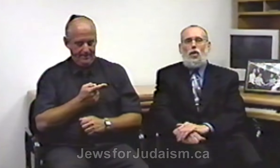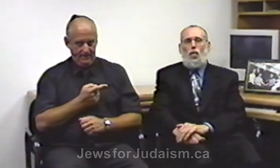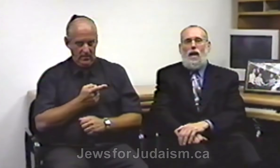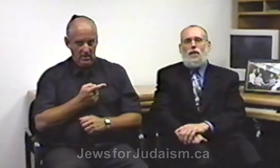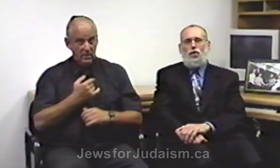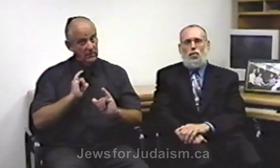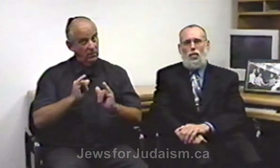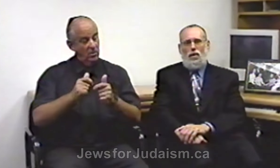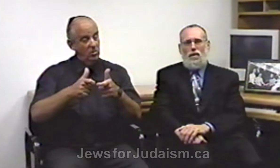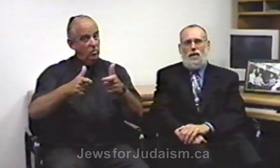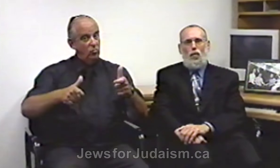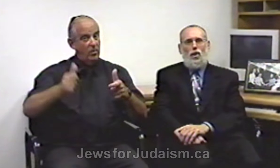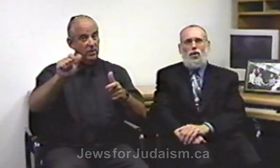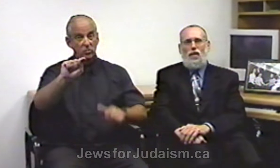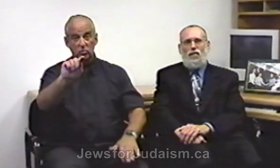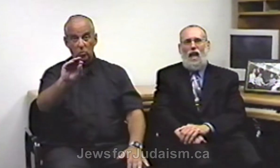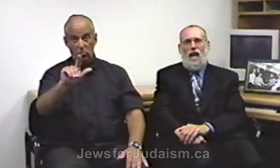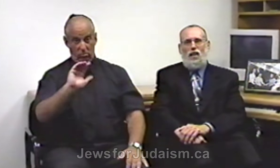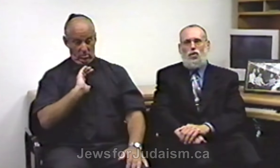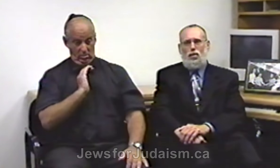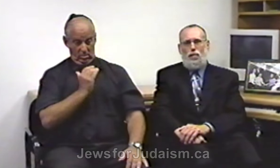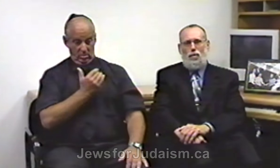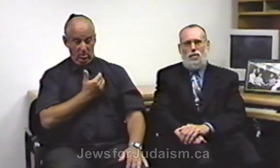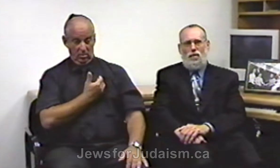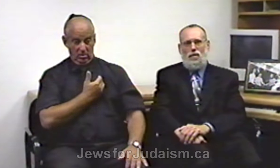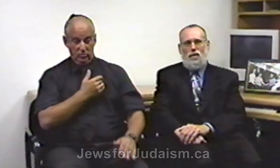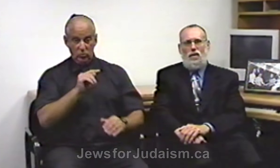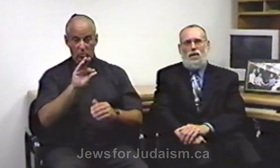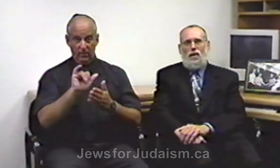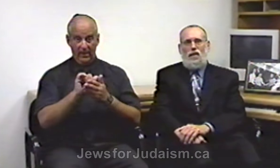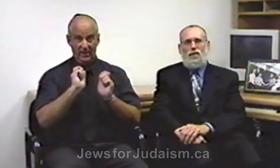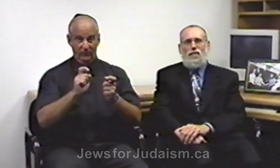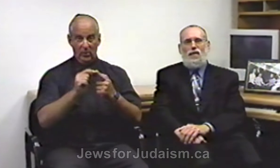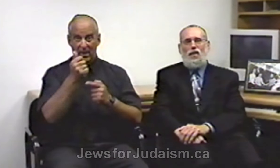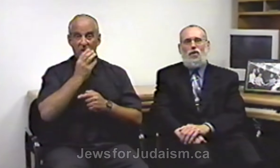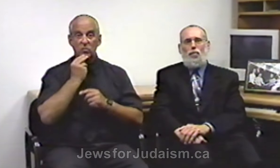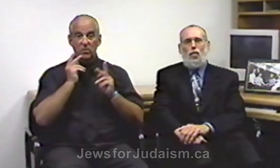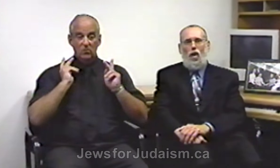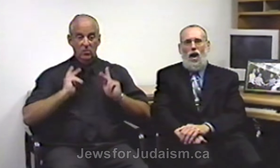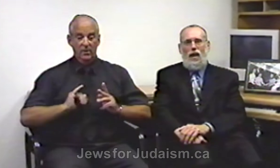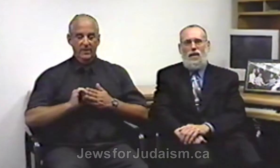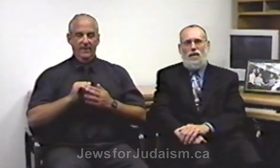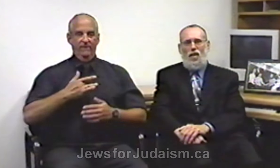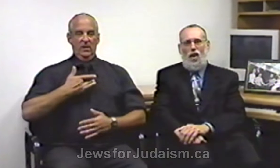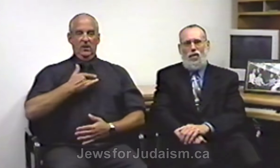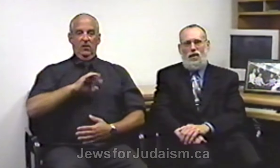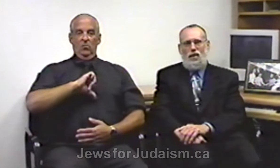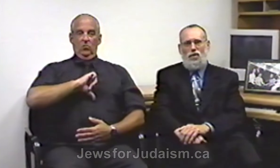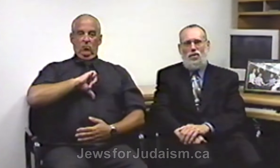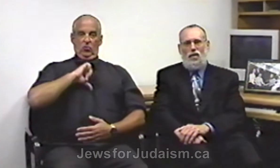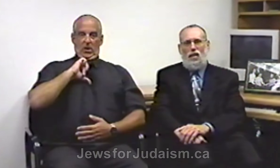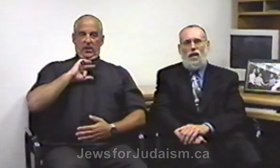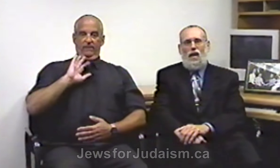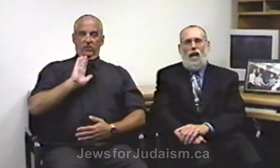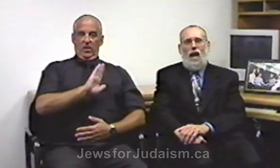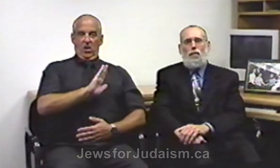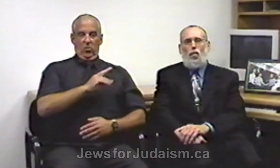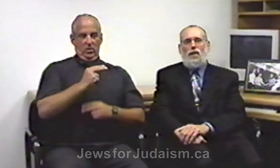the greatest tool that we could give to any Jewish person is a feeling of pride in their heritage and more